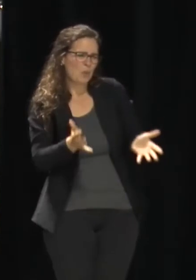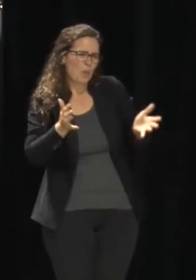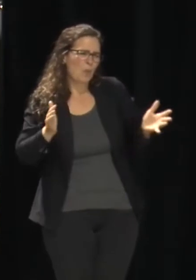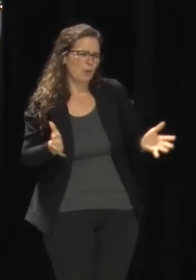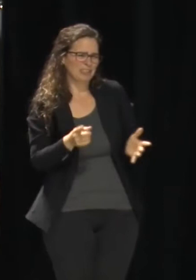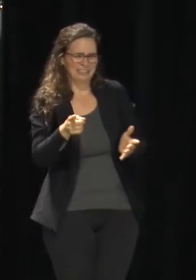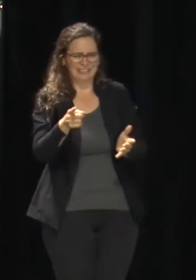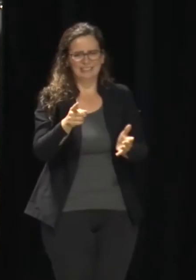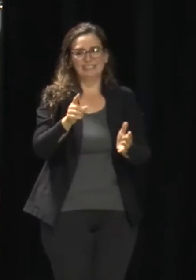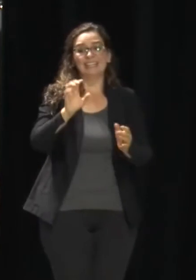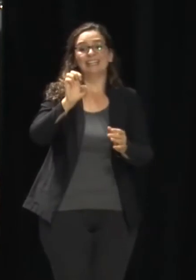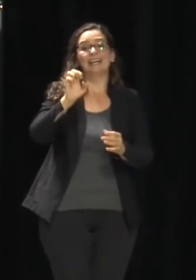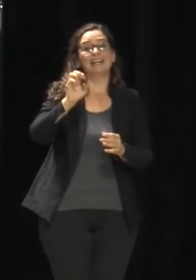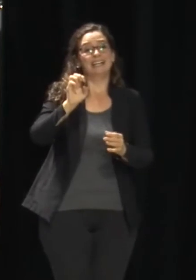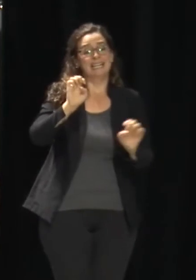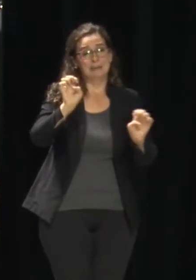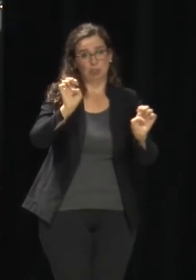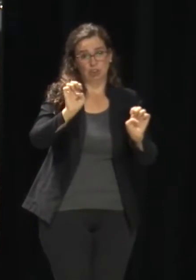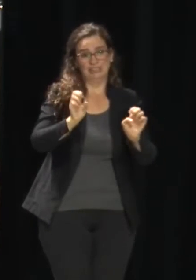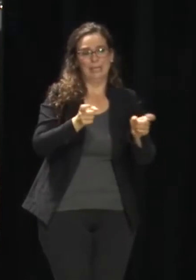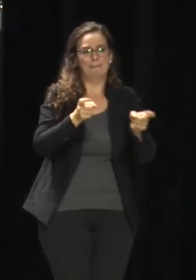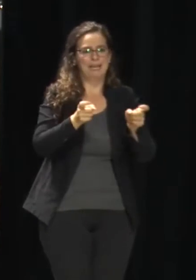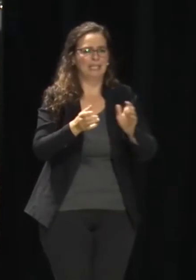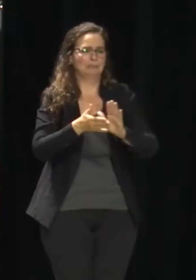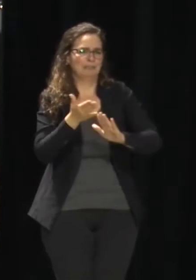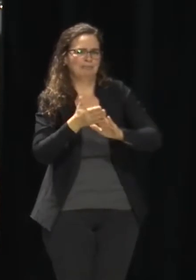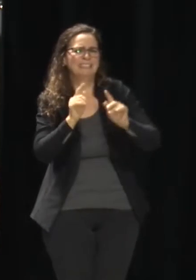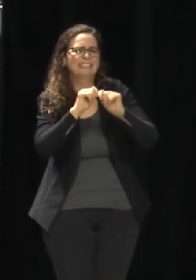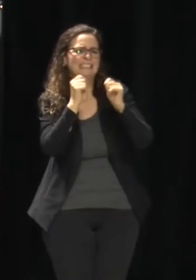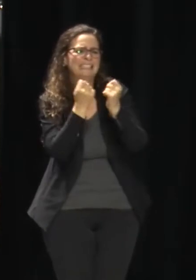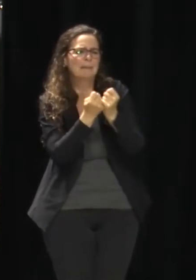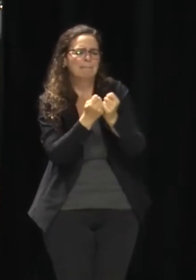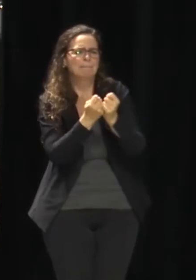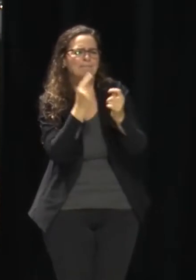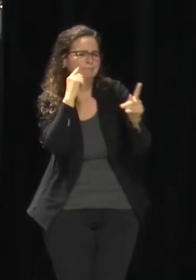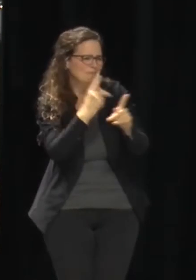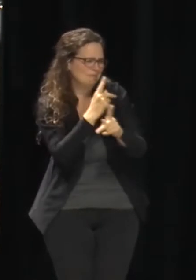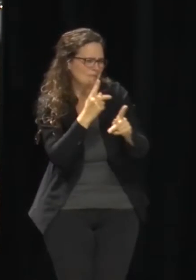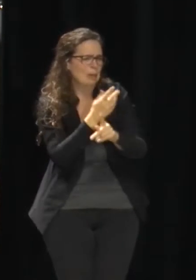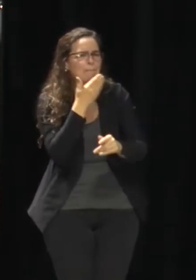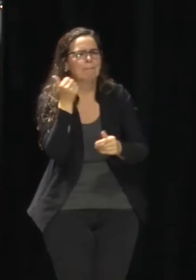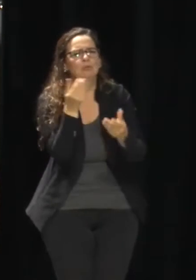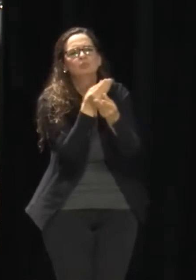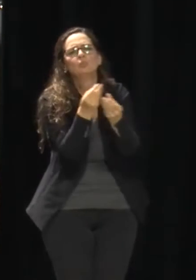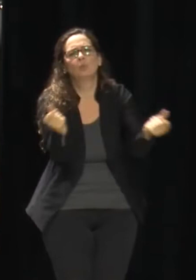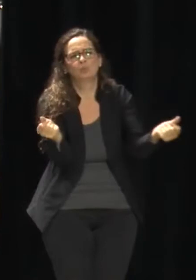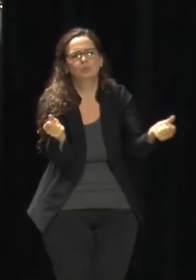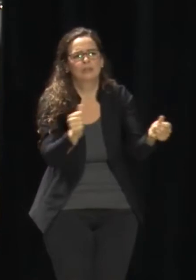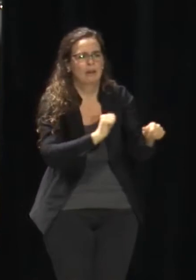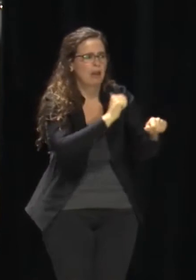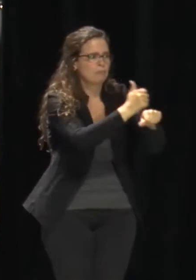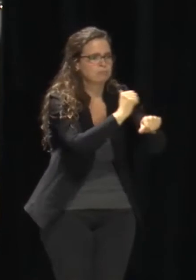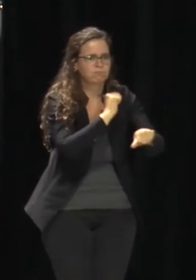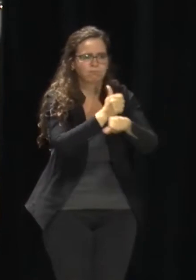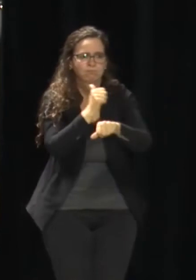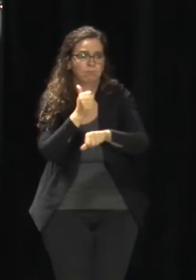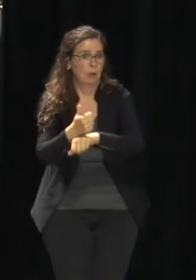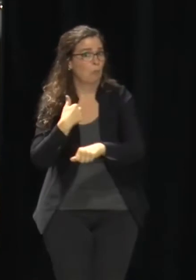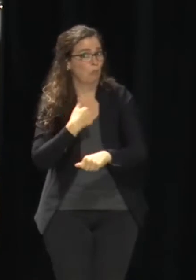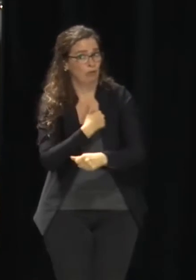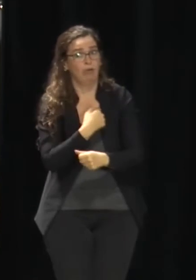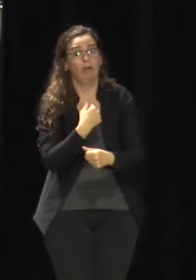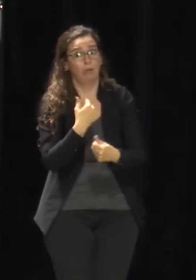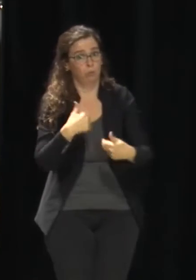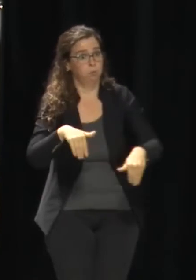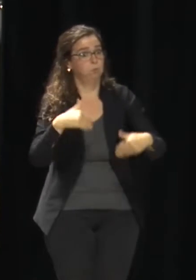going. So we had it ready, and we did. And again, we're getting the job done for the most part. But we're building capacity